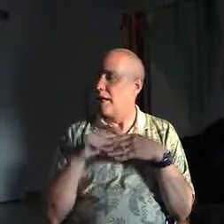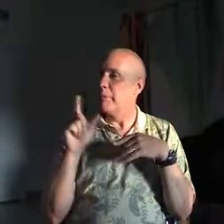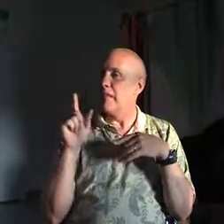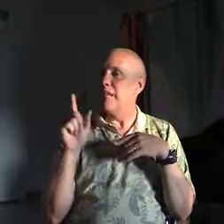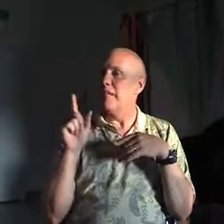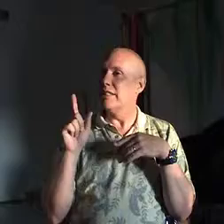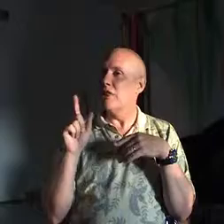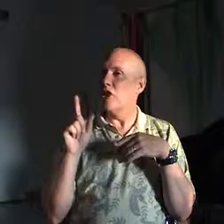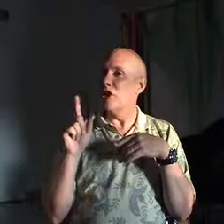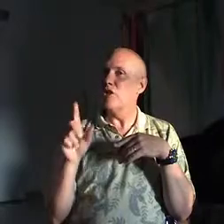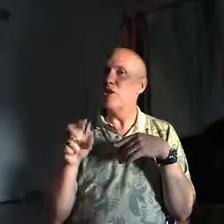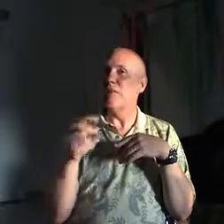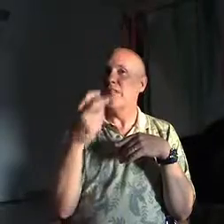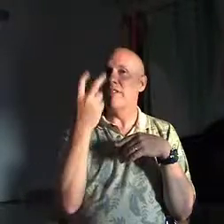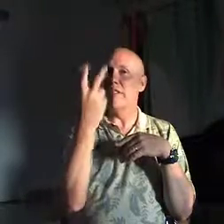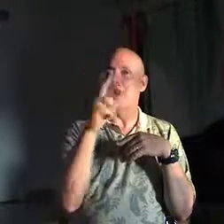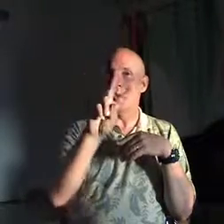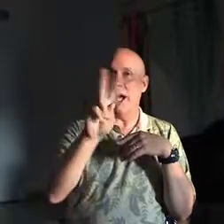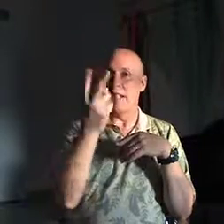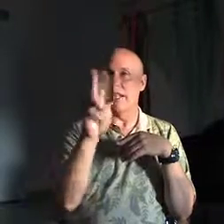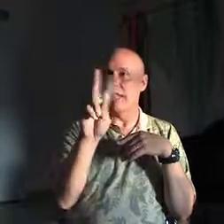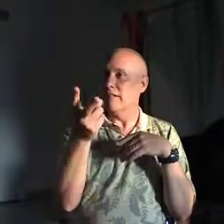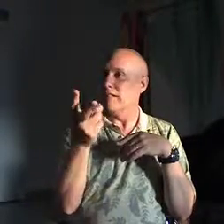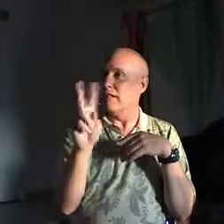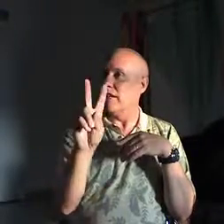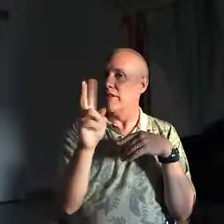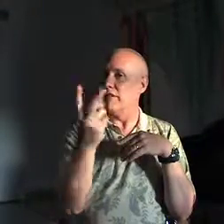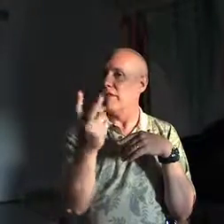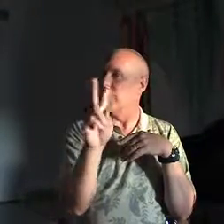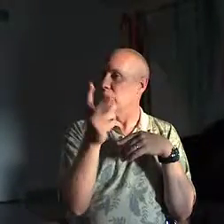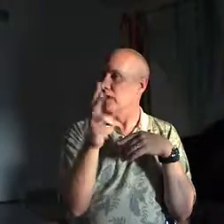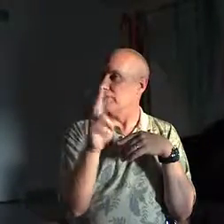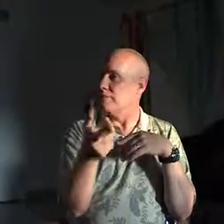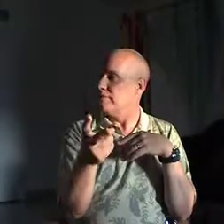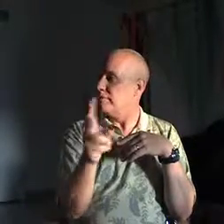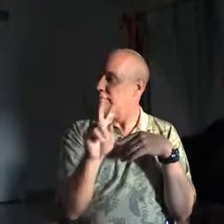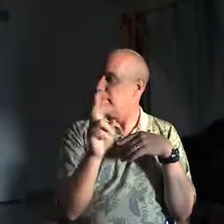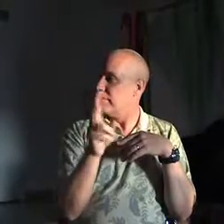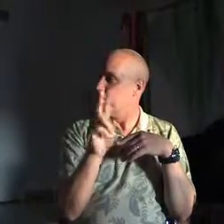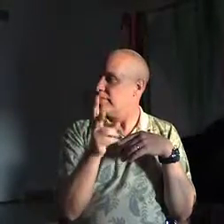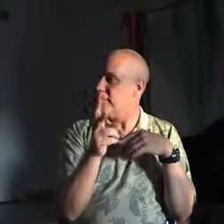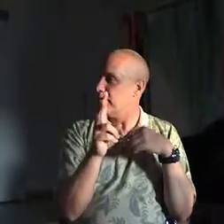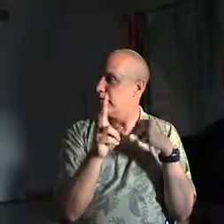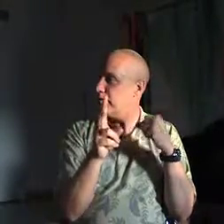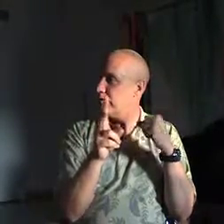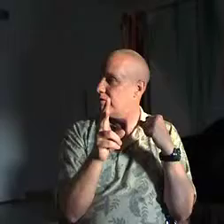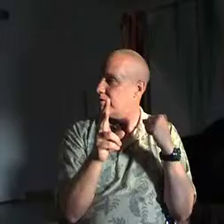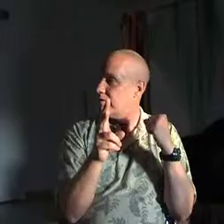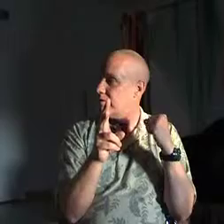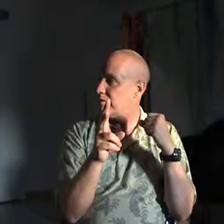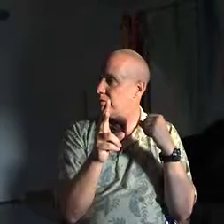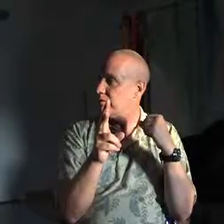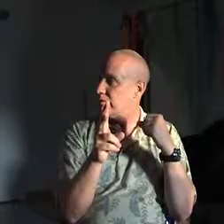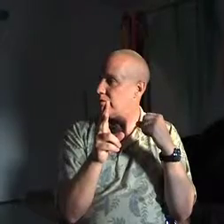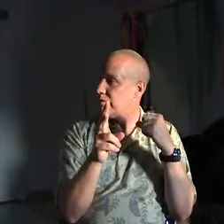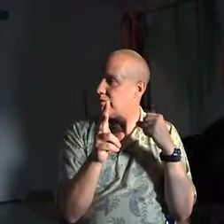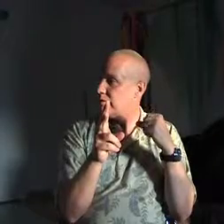Because as long as you believe in the duality of the symbols, So long as you believe in the duality of the symbols,